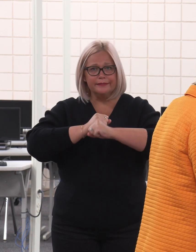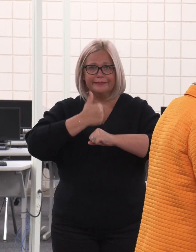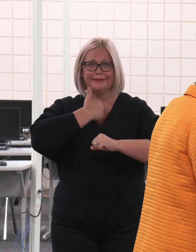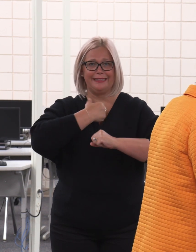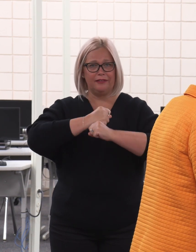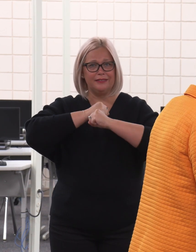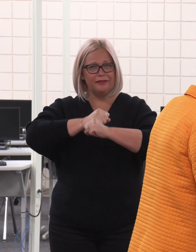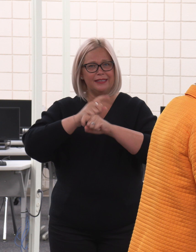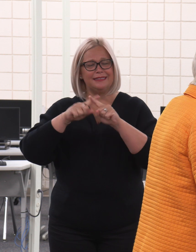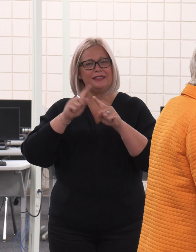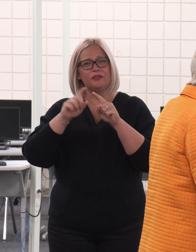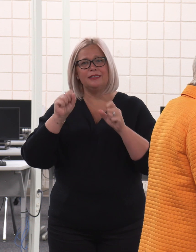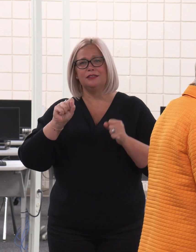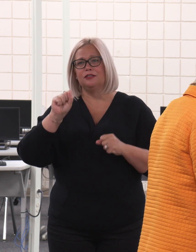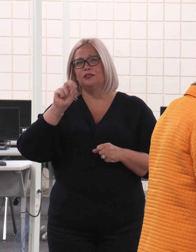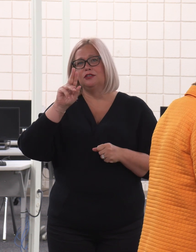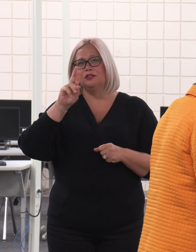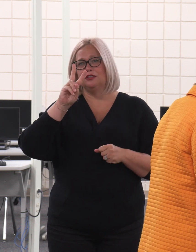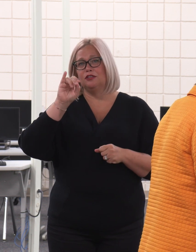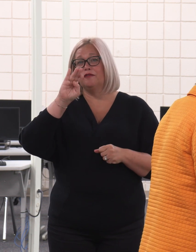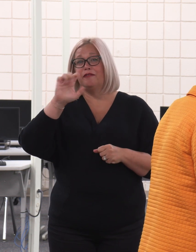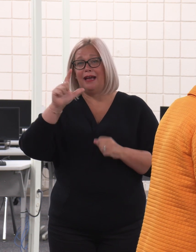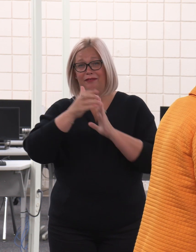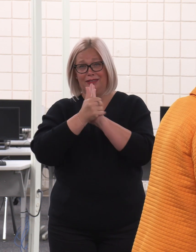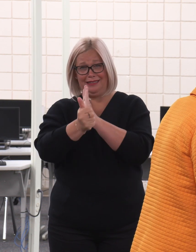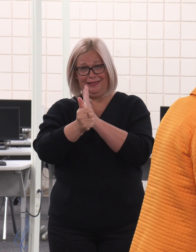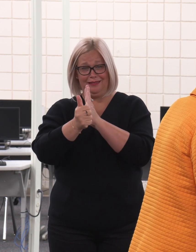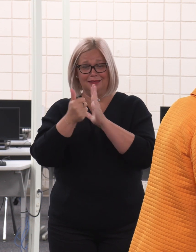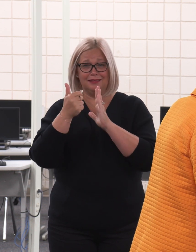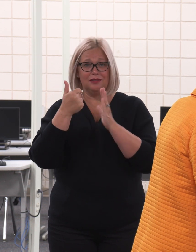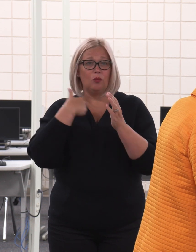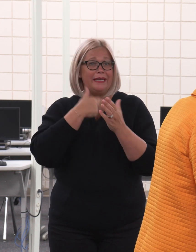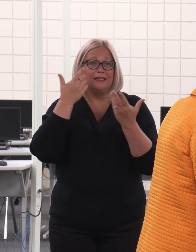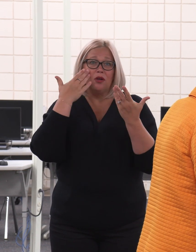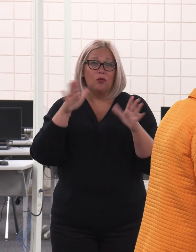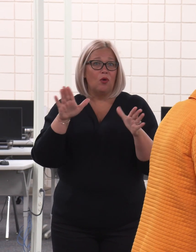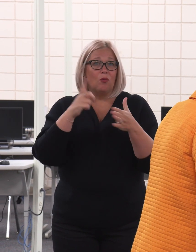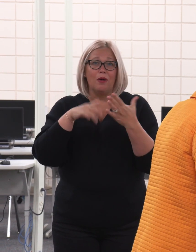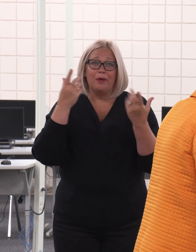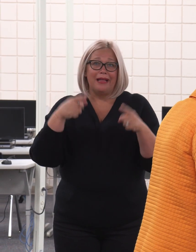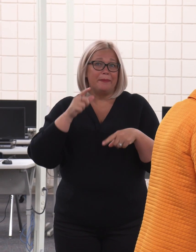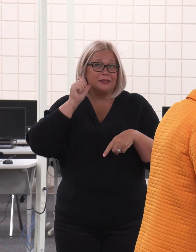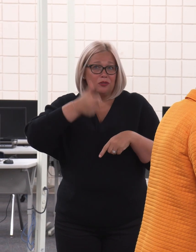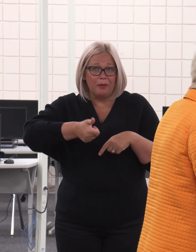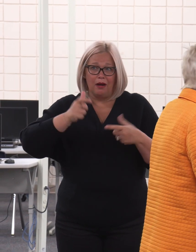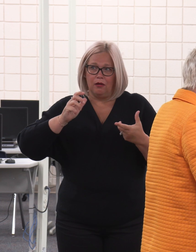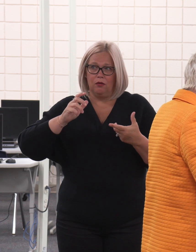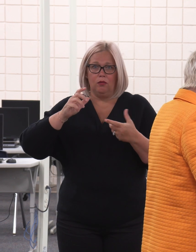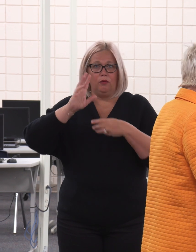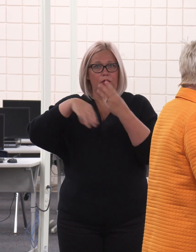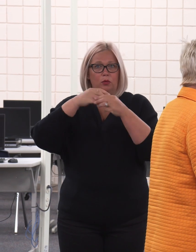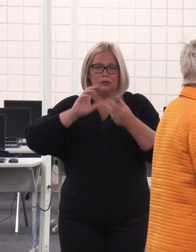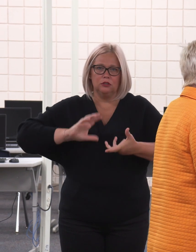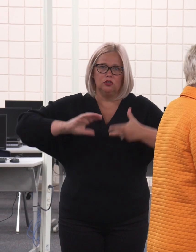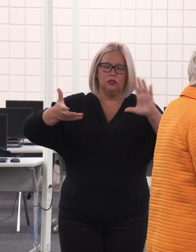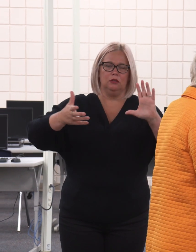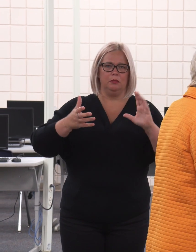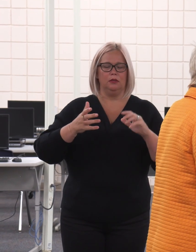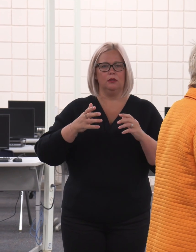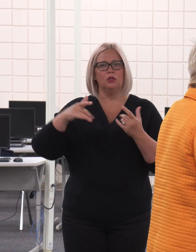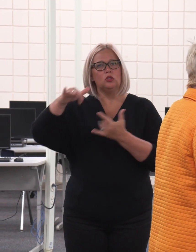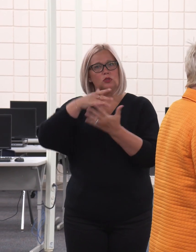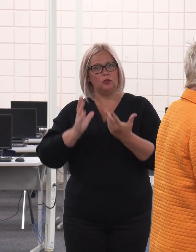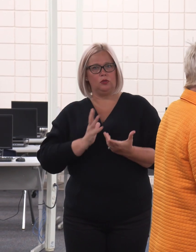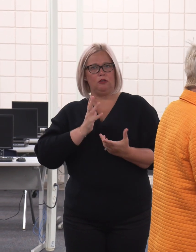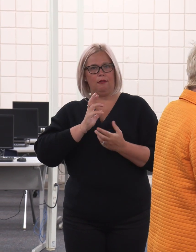skills. Because we don't know what's going to happen tomorrow. The world is in turmoil. Social etiquette. Social etiquette. I